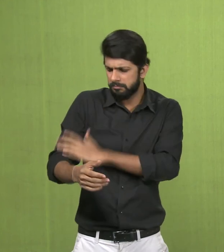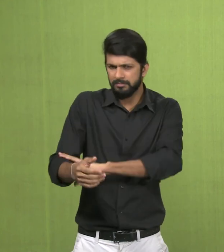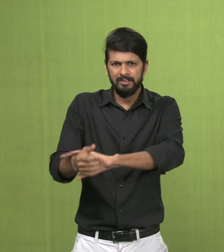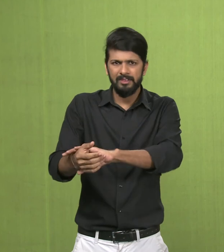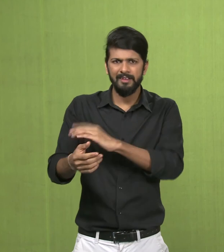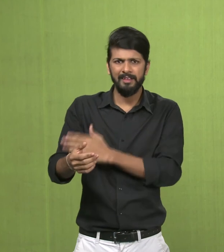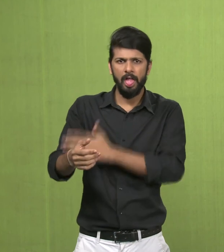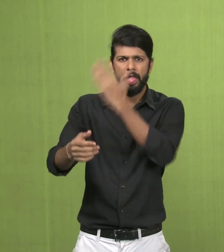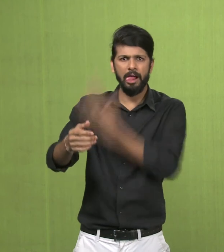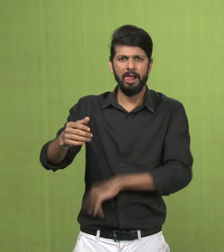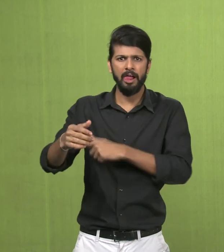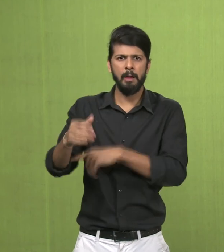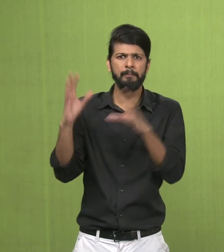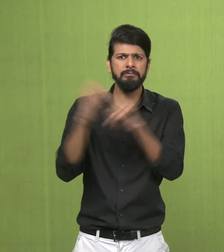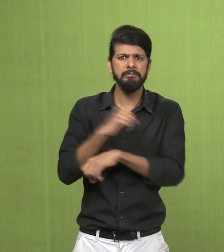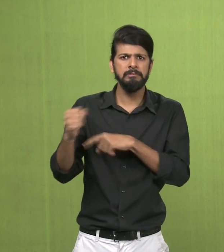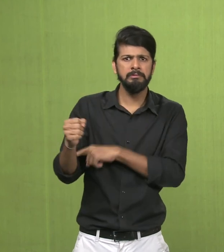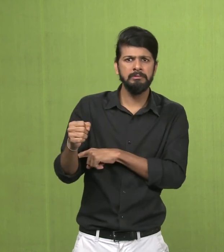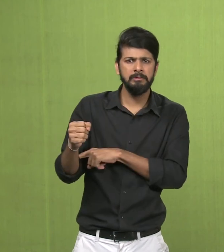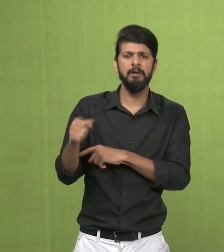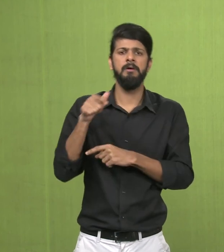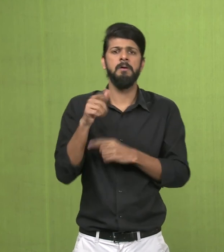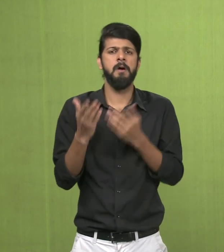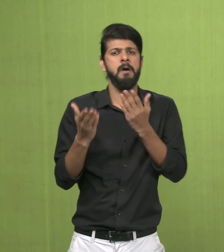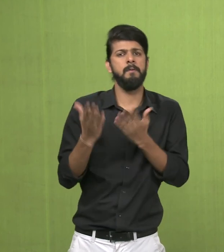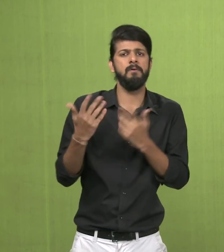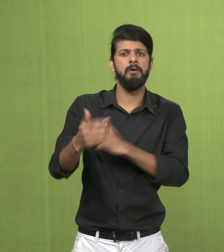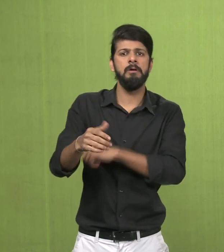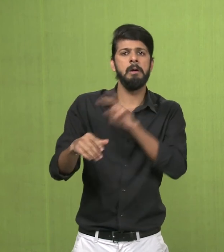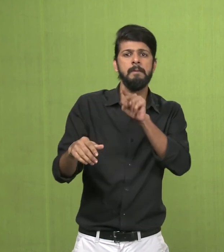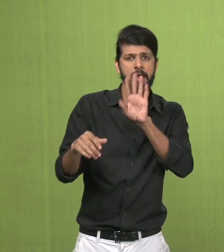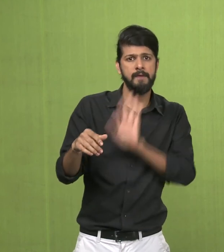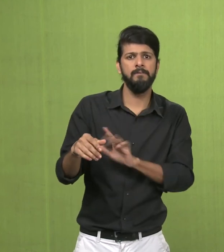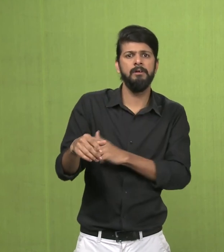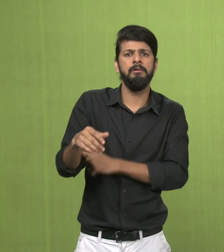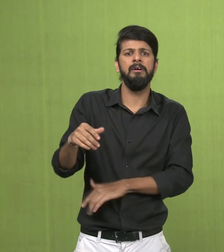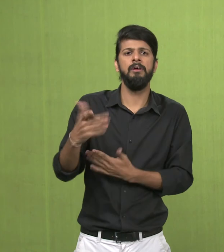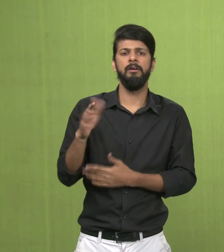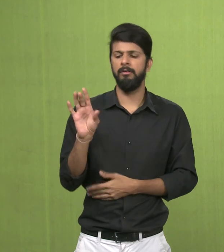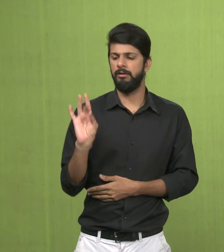The right hand is missing which most probably was raised in the Abhaya Mudra.